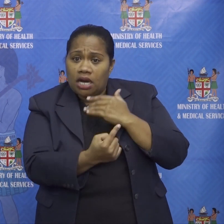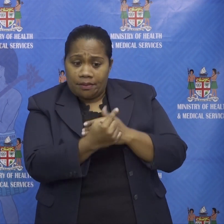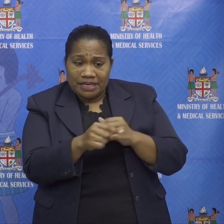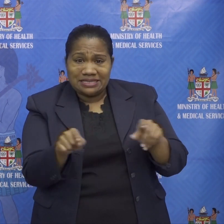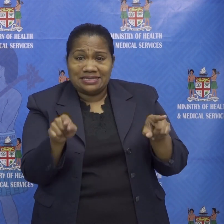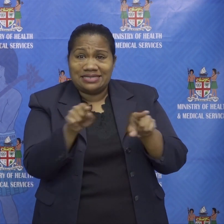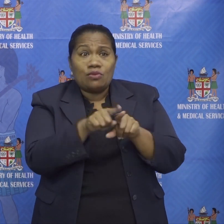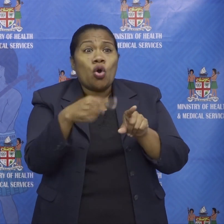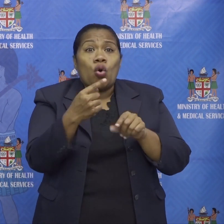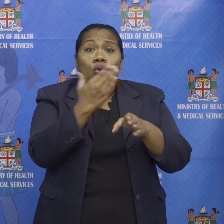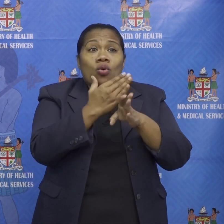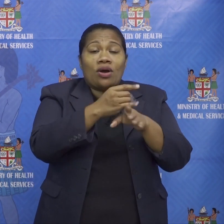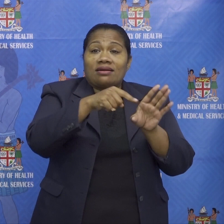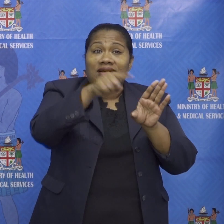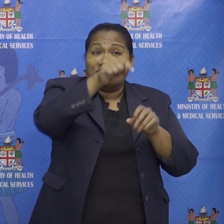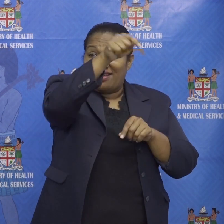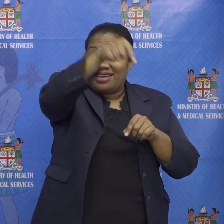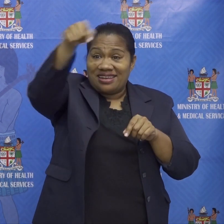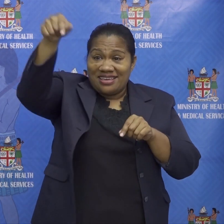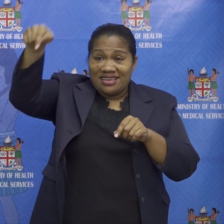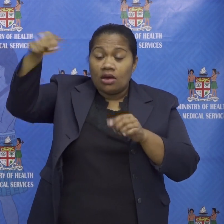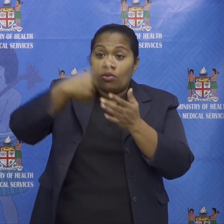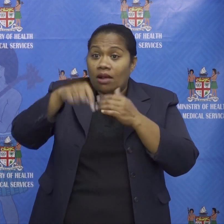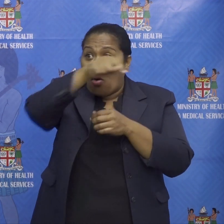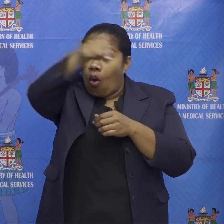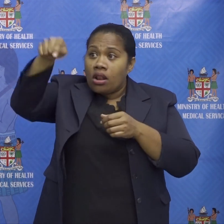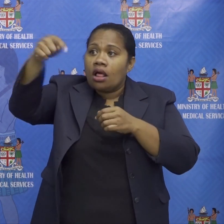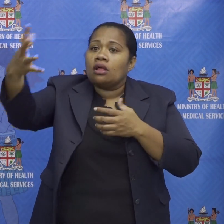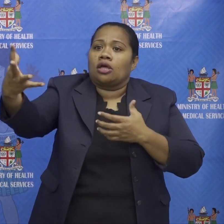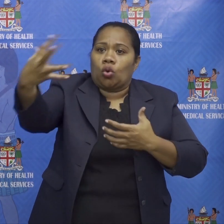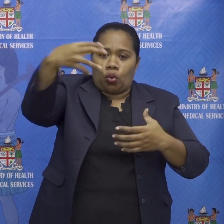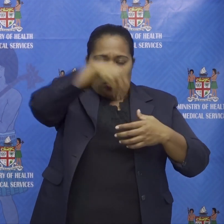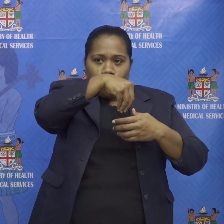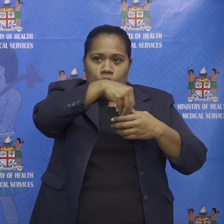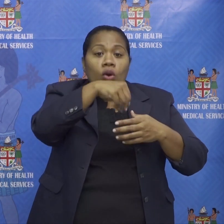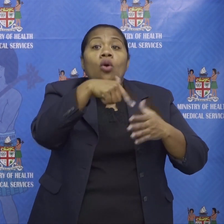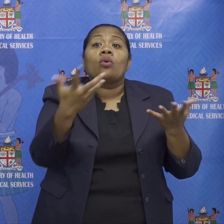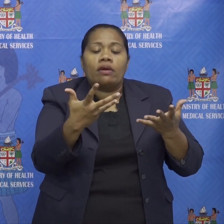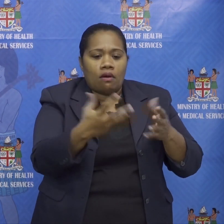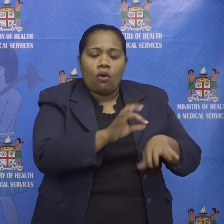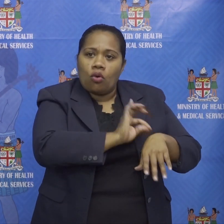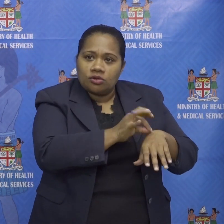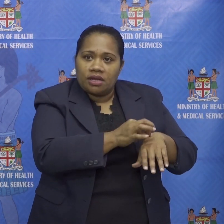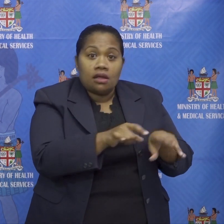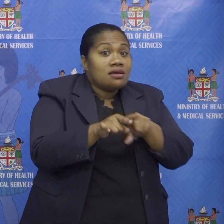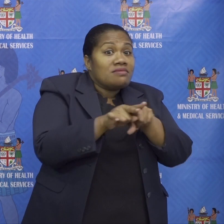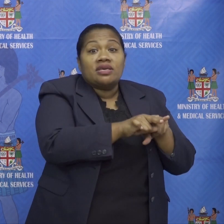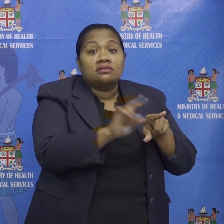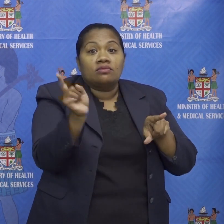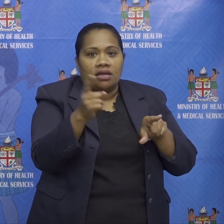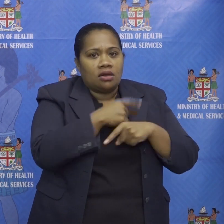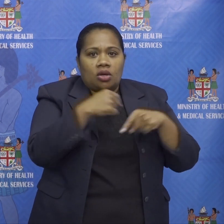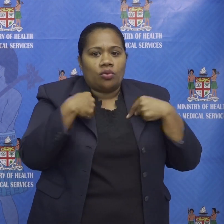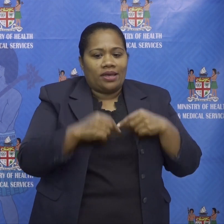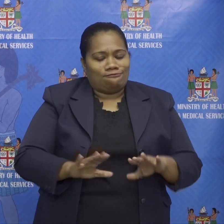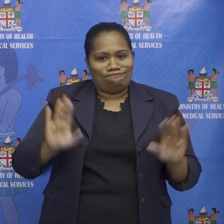screeners out there the whole the hospital workers they will have to come back to the hospital and it means that we are standing down